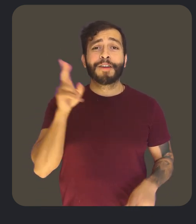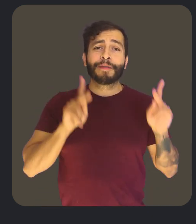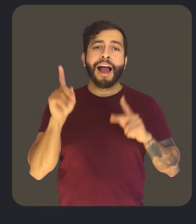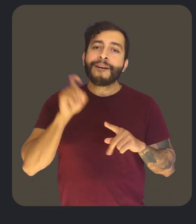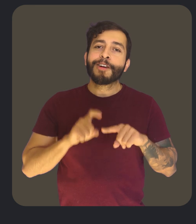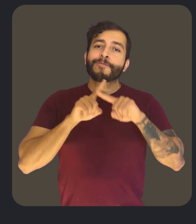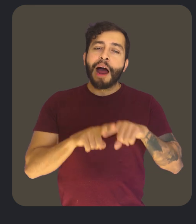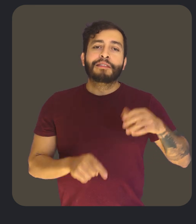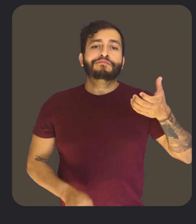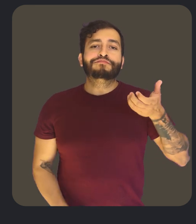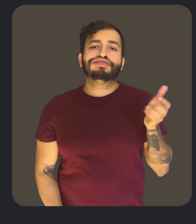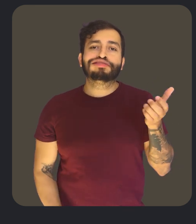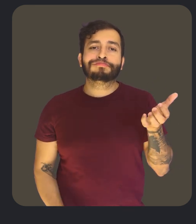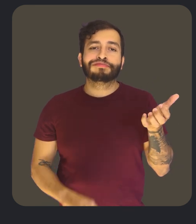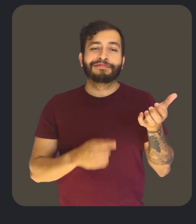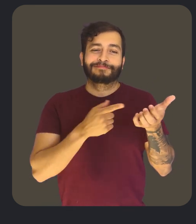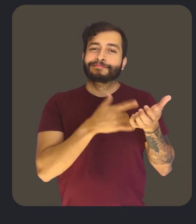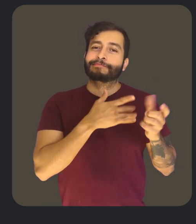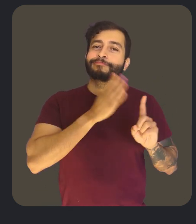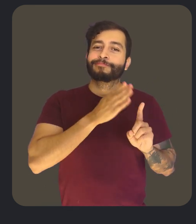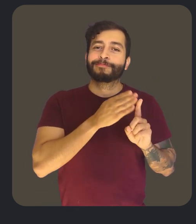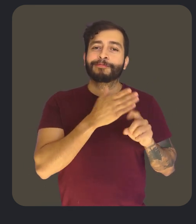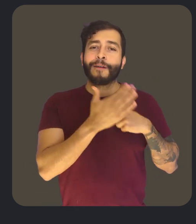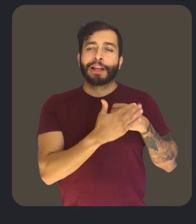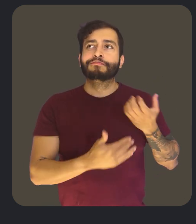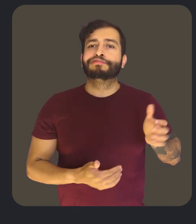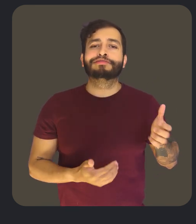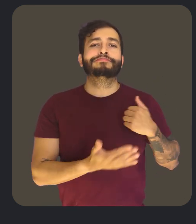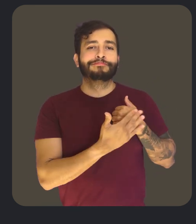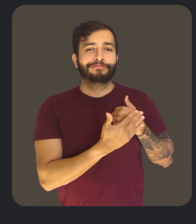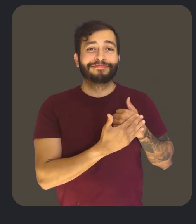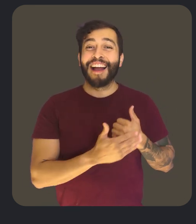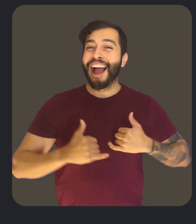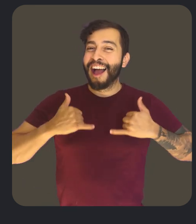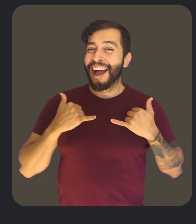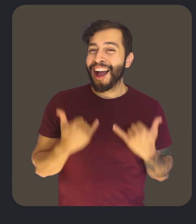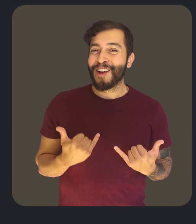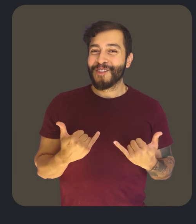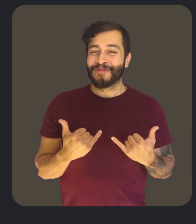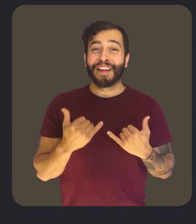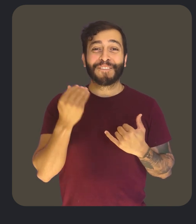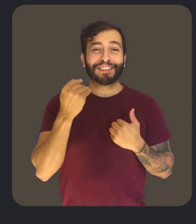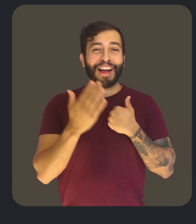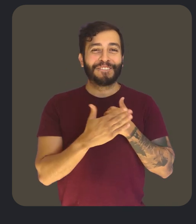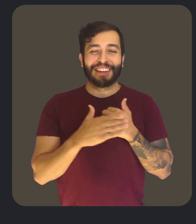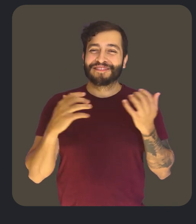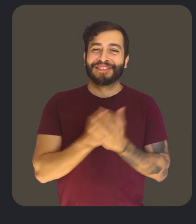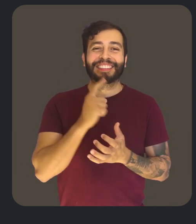many users who are deaf or hard of hearing had to rely on vibration as the main way to receive notifications. Now, flash notifications